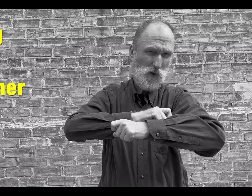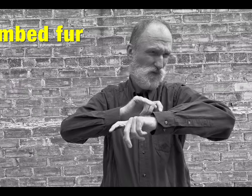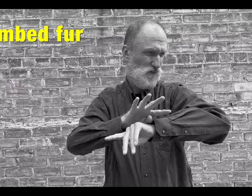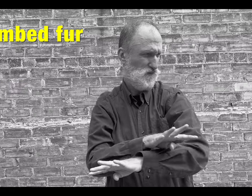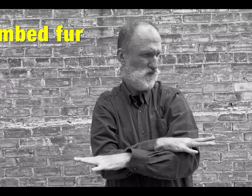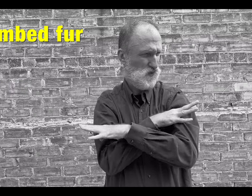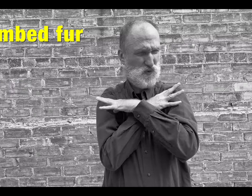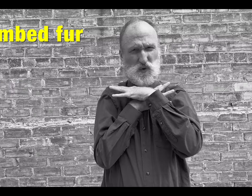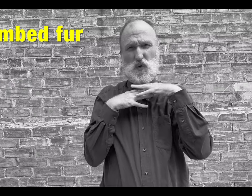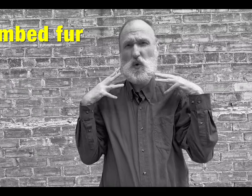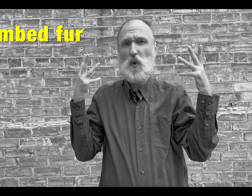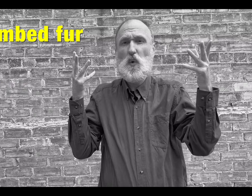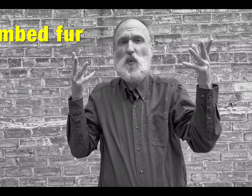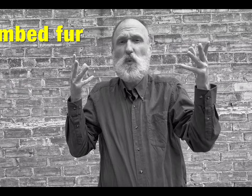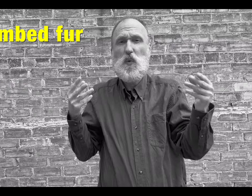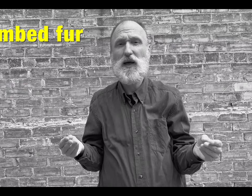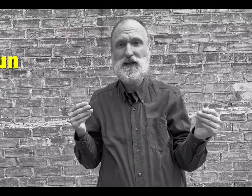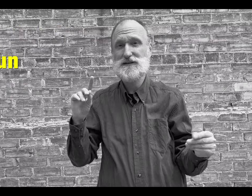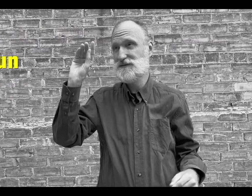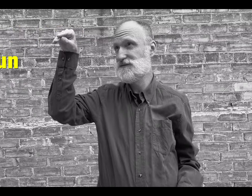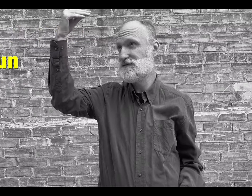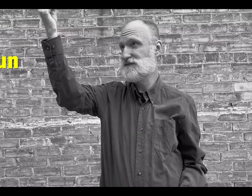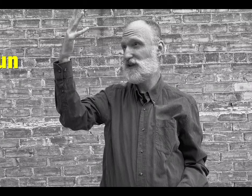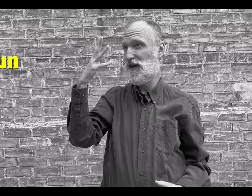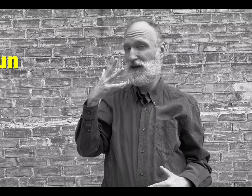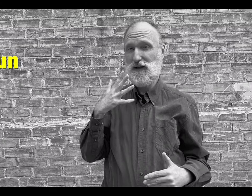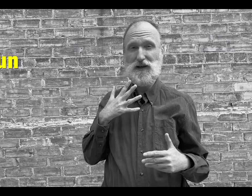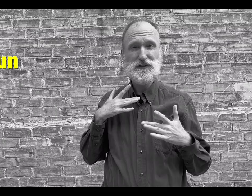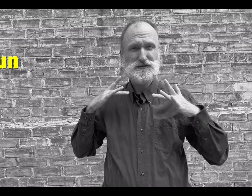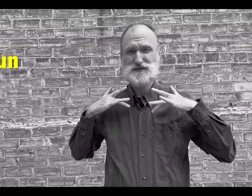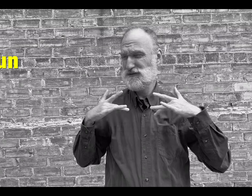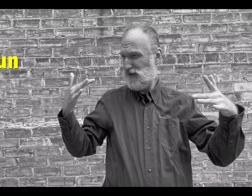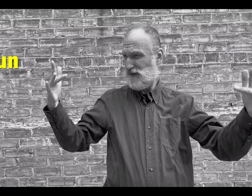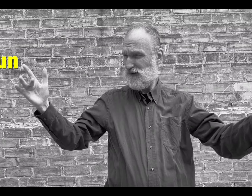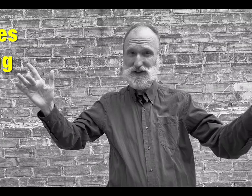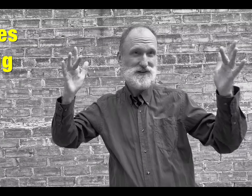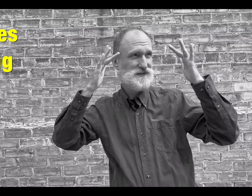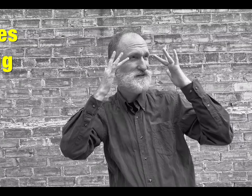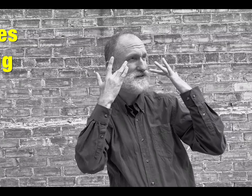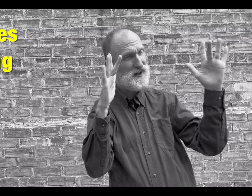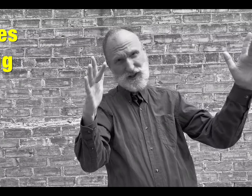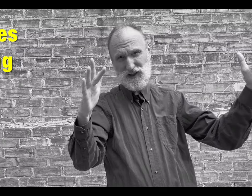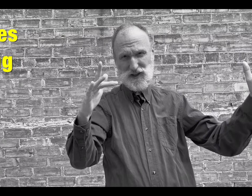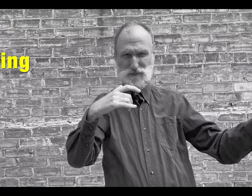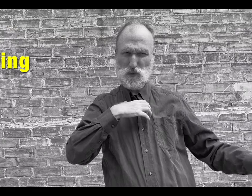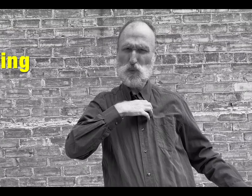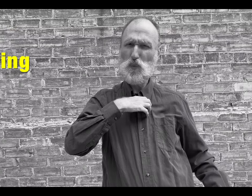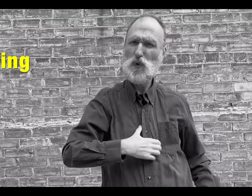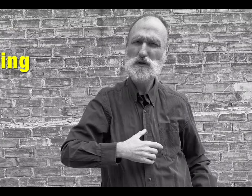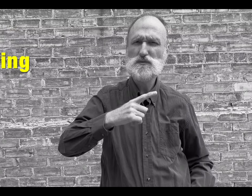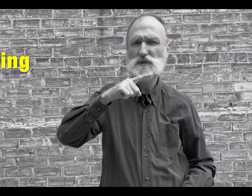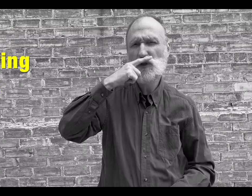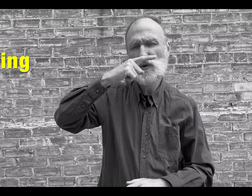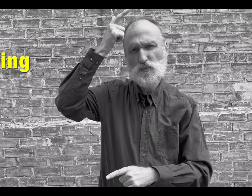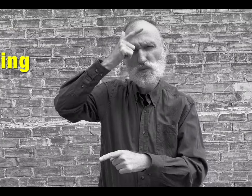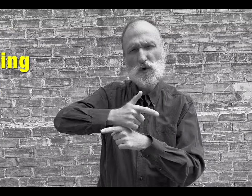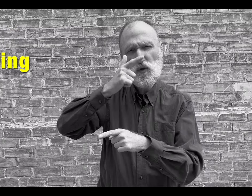their wet fur shining in the sun, their eyes twinkling. I wish my hearing siblings